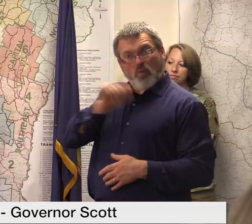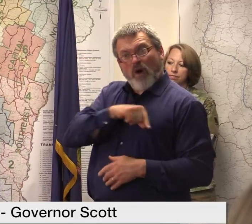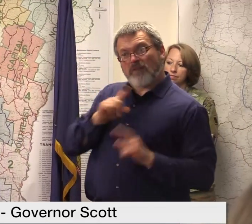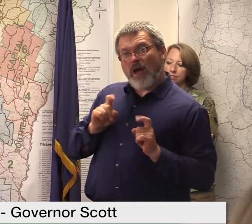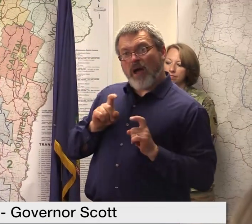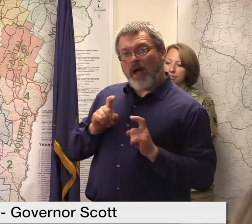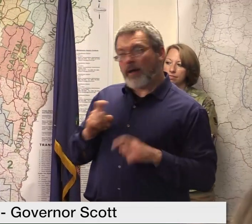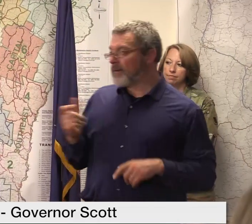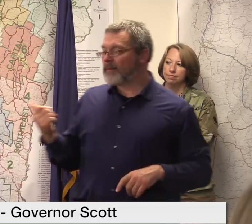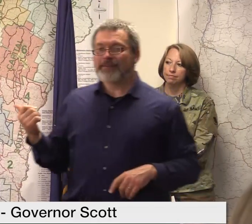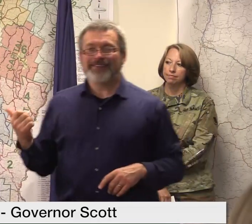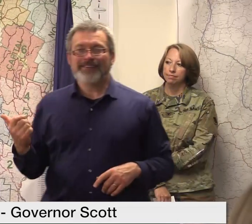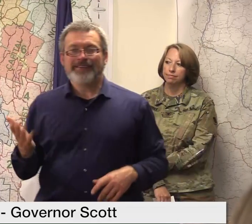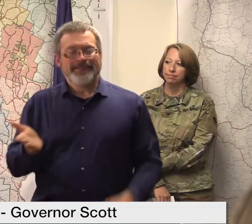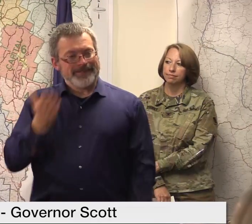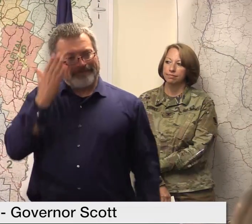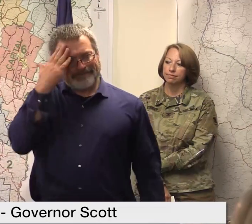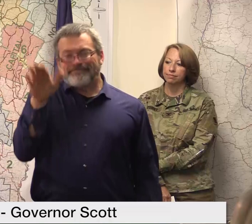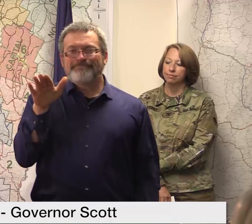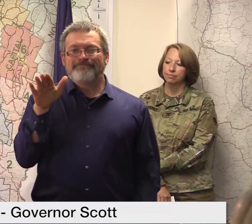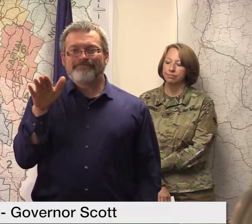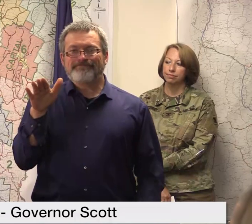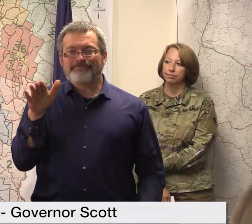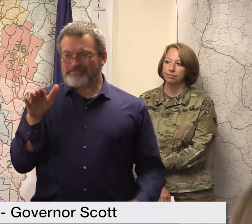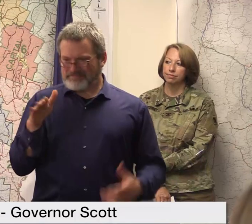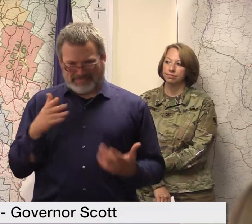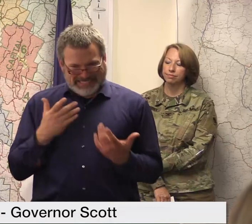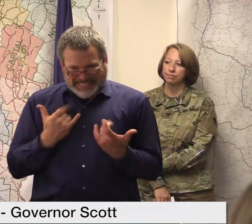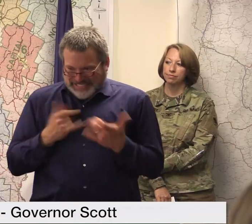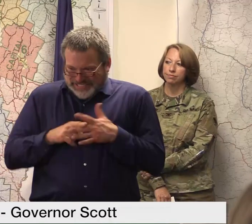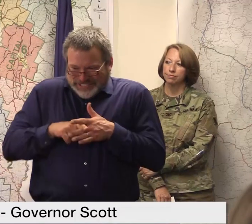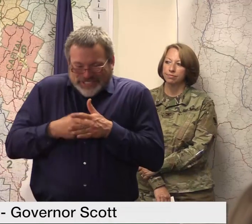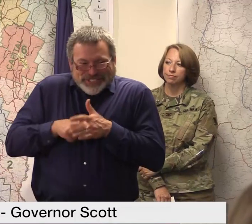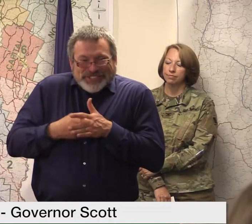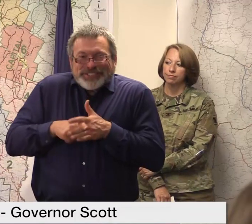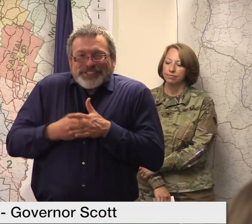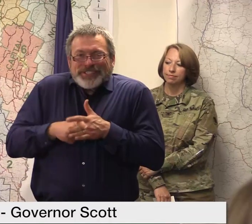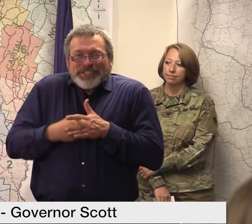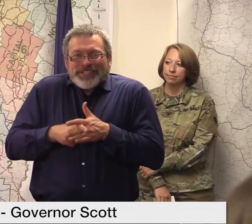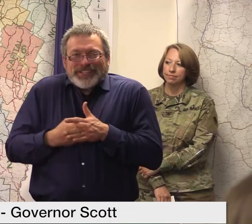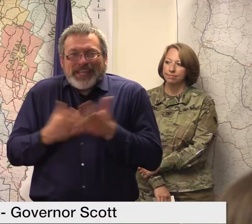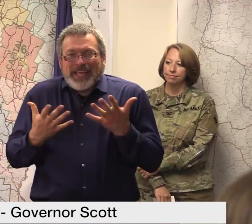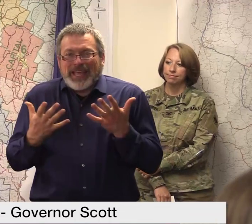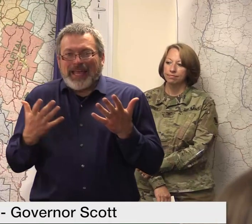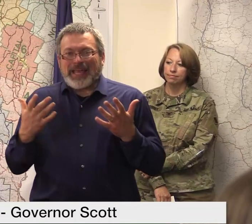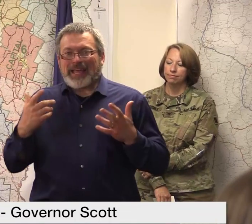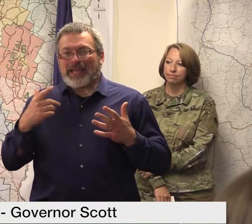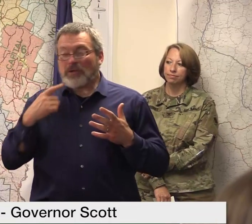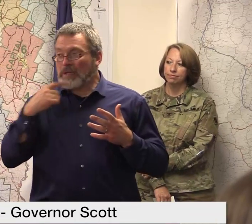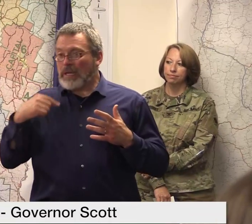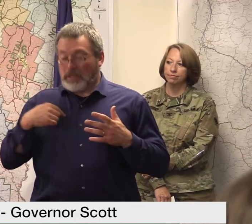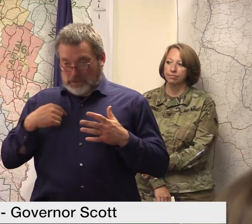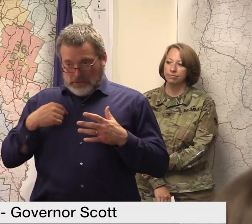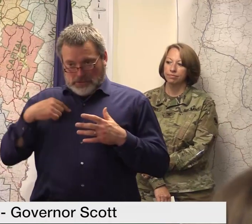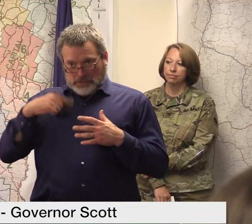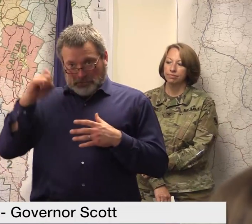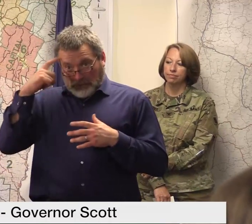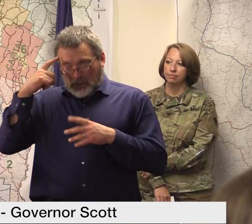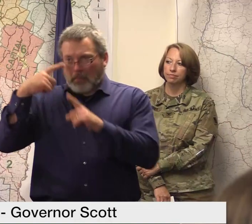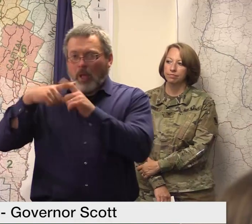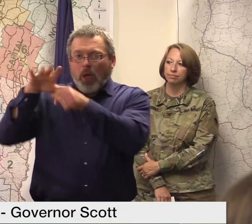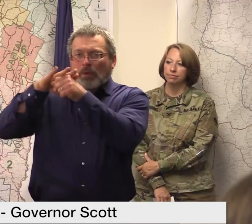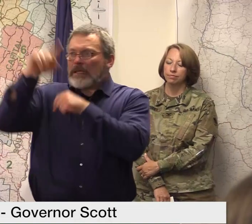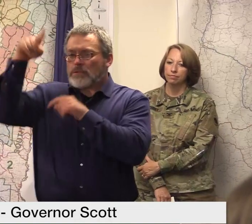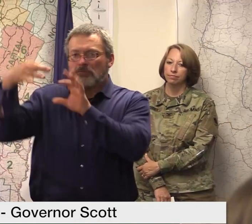and locals and then the state and the region work together region out of Boston submit the package to